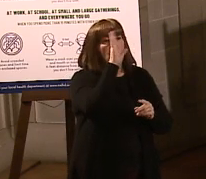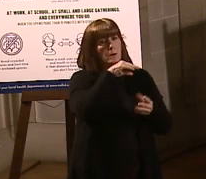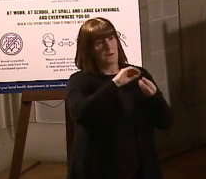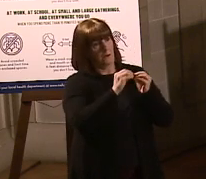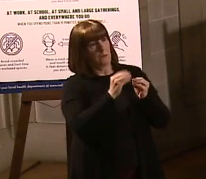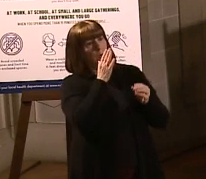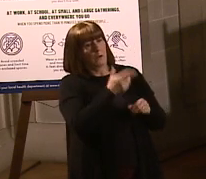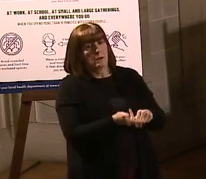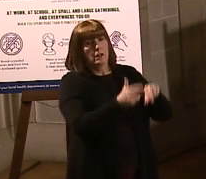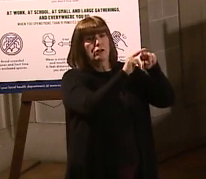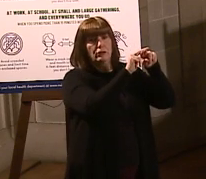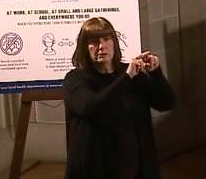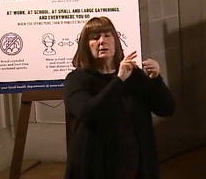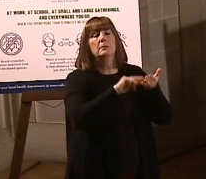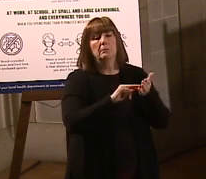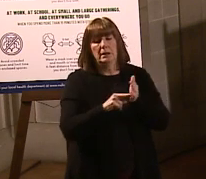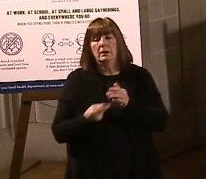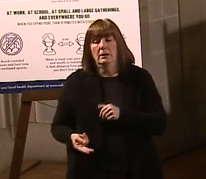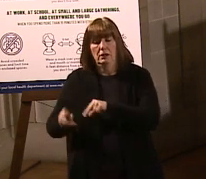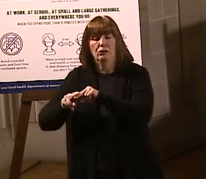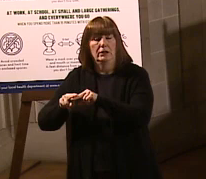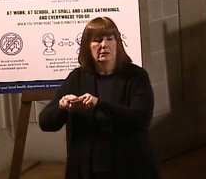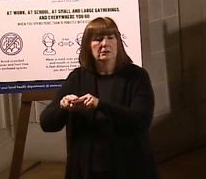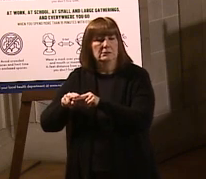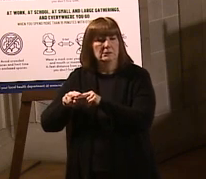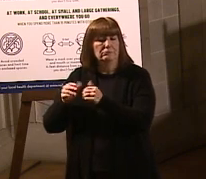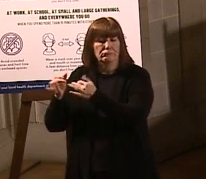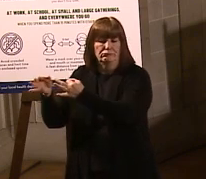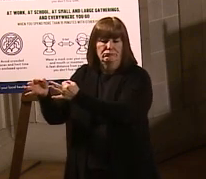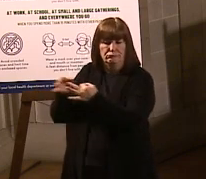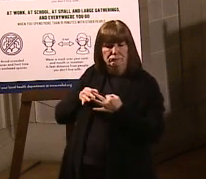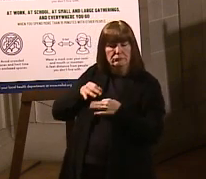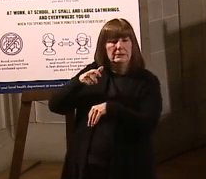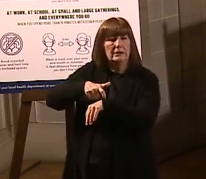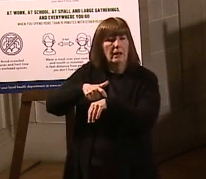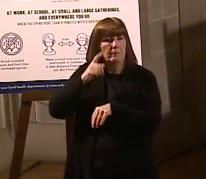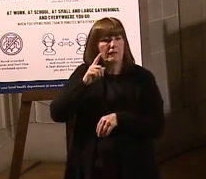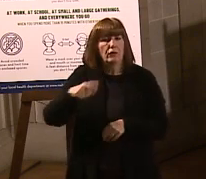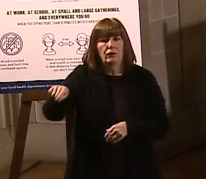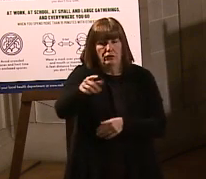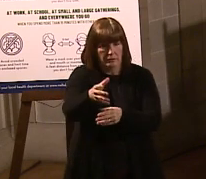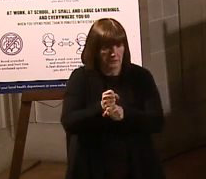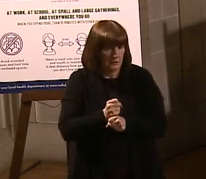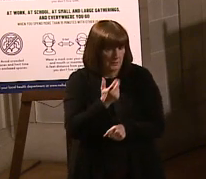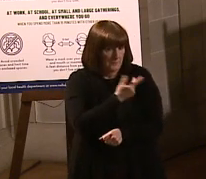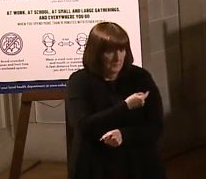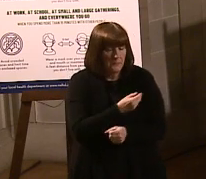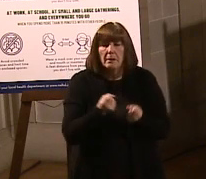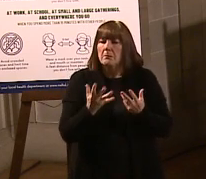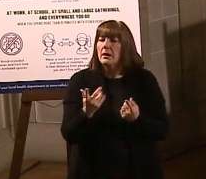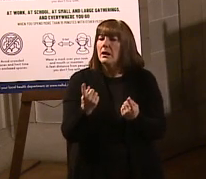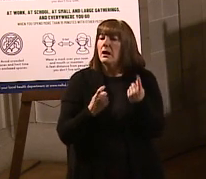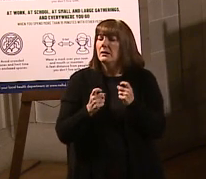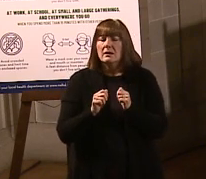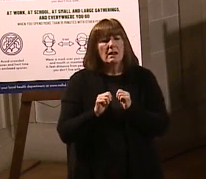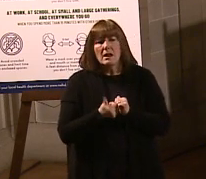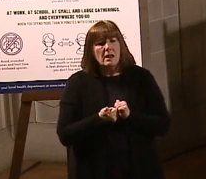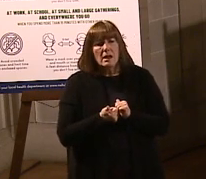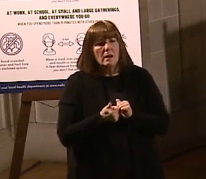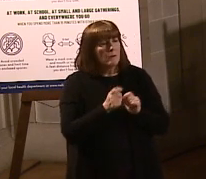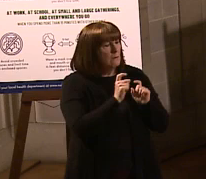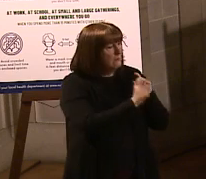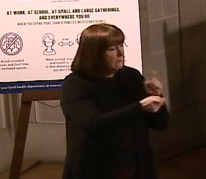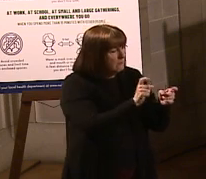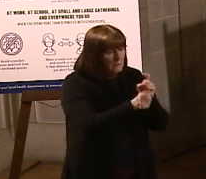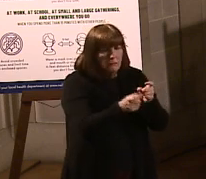increase, which will also increase our timeline moving forward. Many of you asked have asked how allocations are determined.